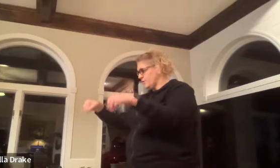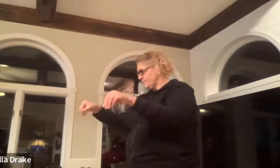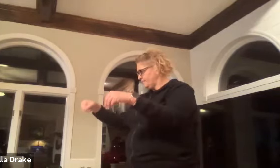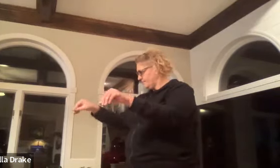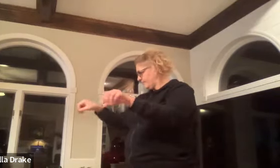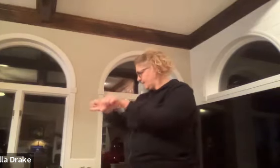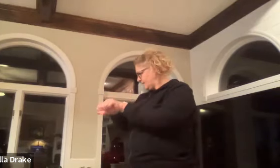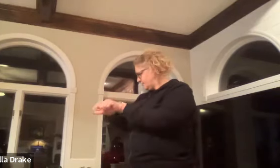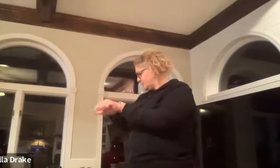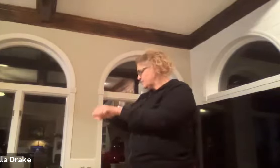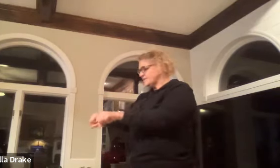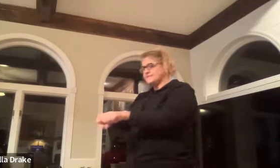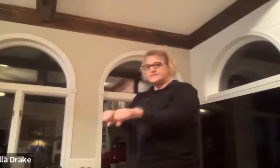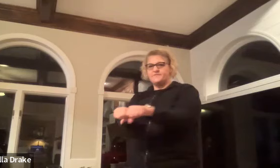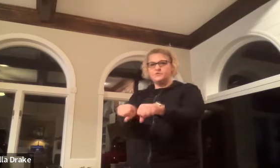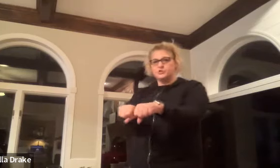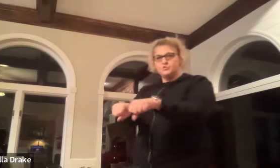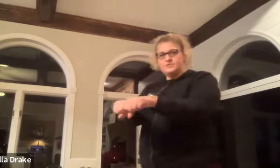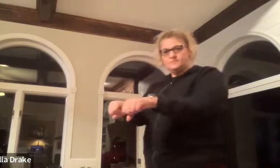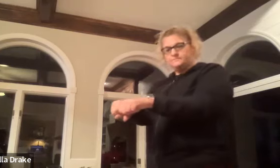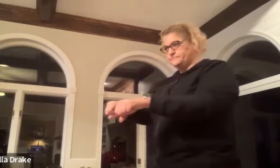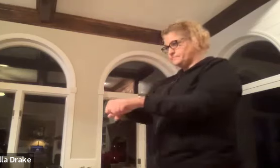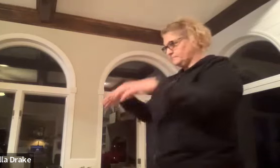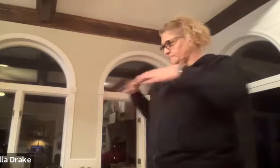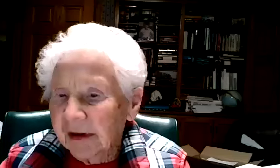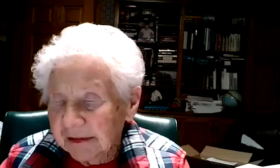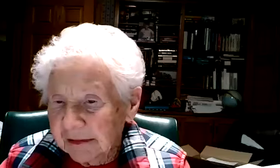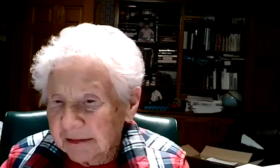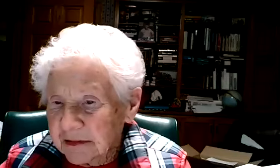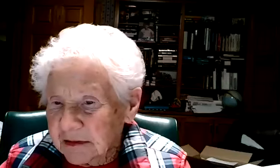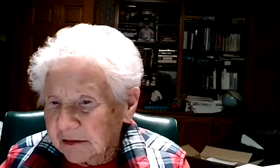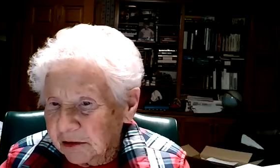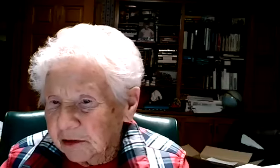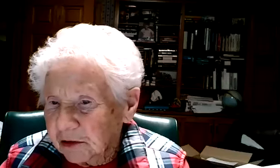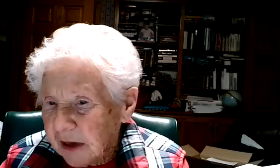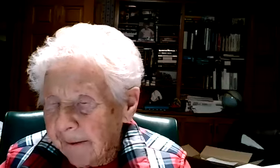this is a sign for shoes clothing okay clothes shirt